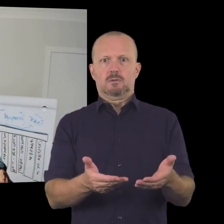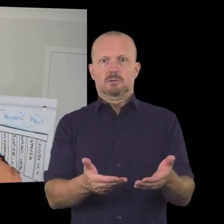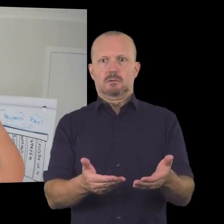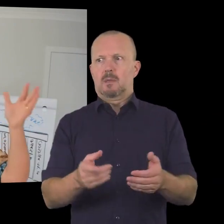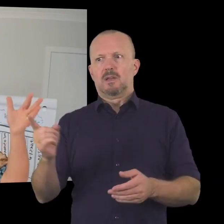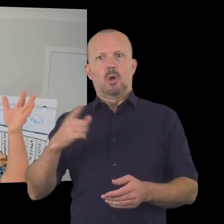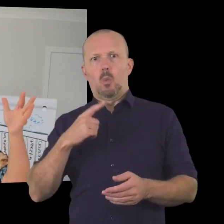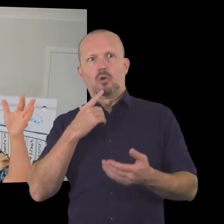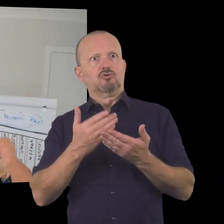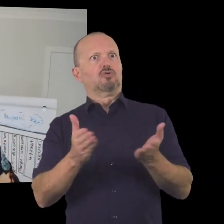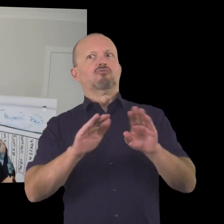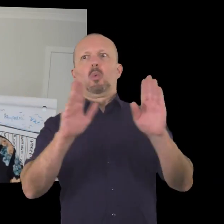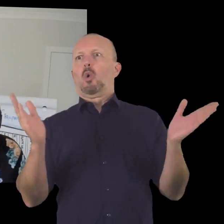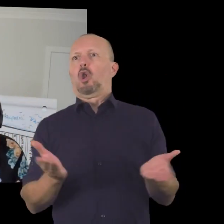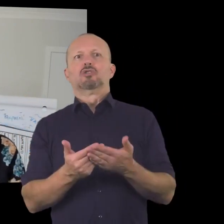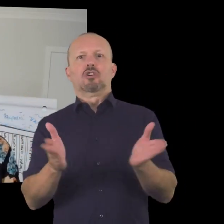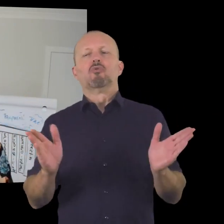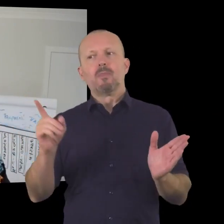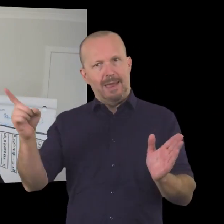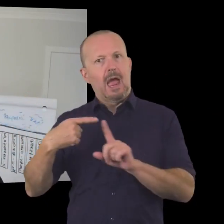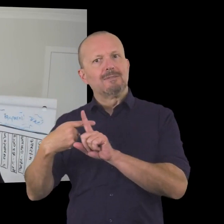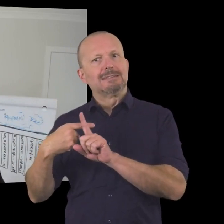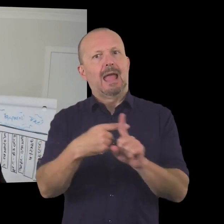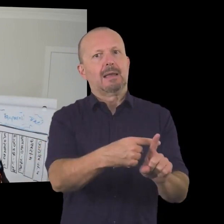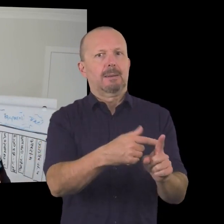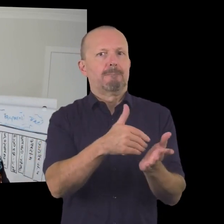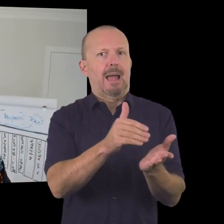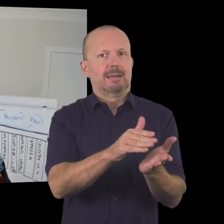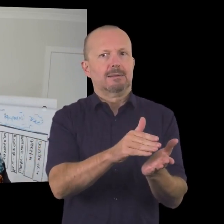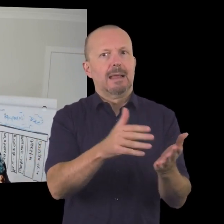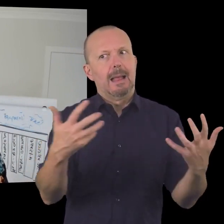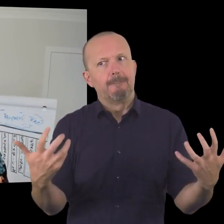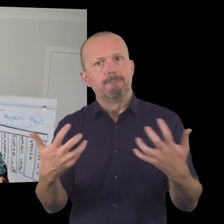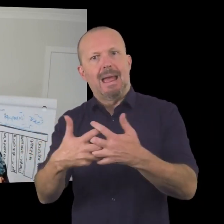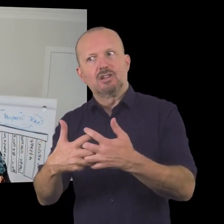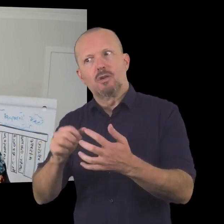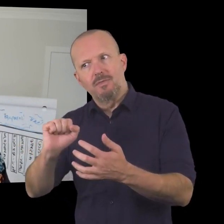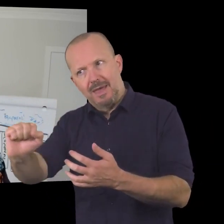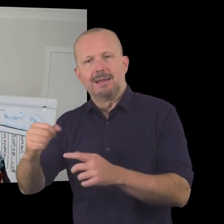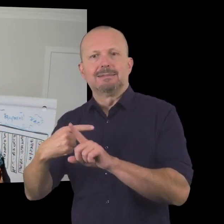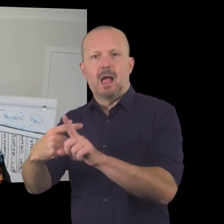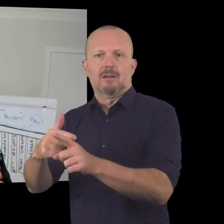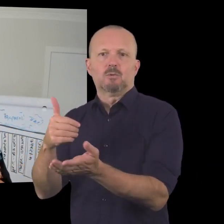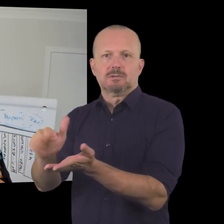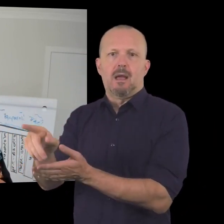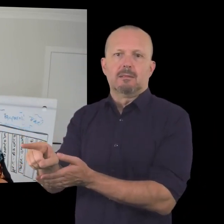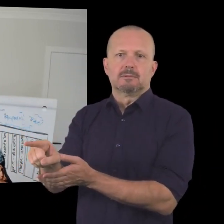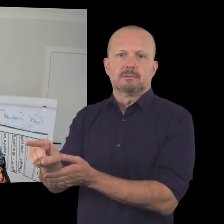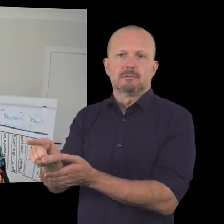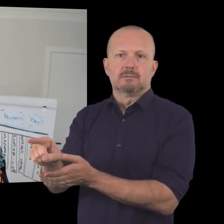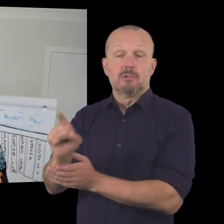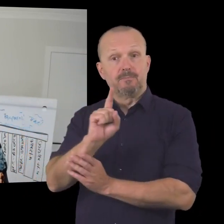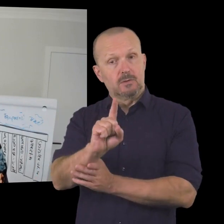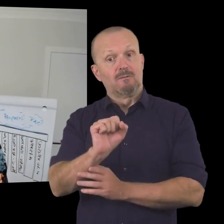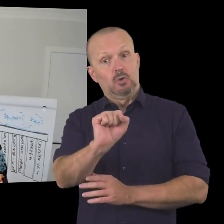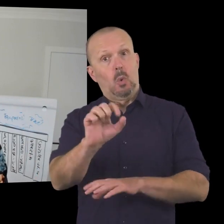exposure to the world at large they're looking for exposure to the people who are most likely to buy their products or services uh and